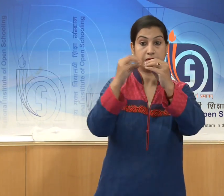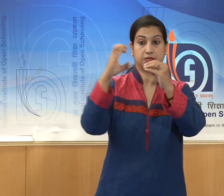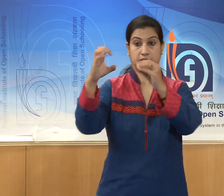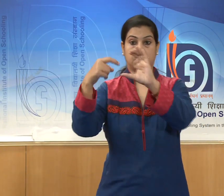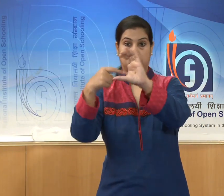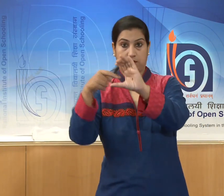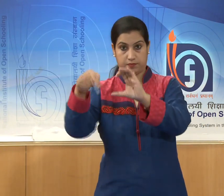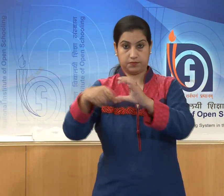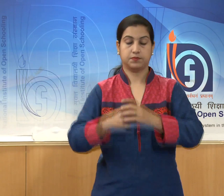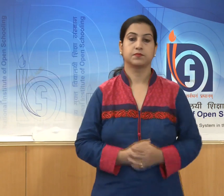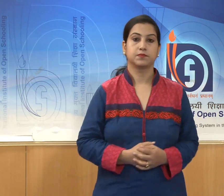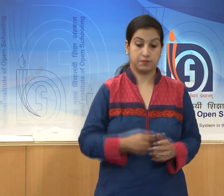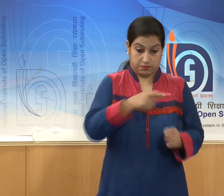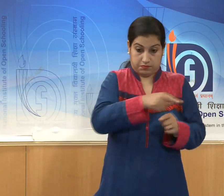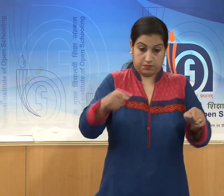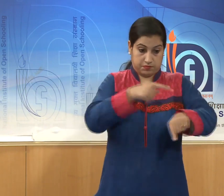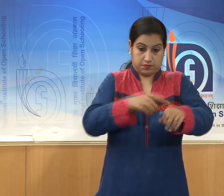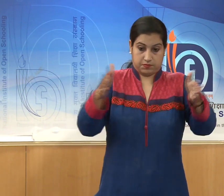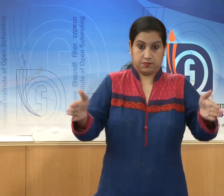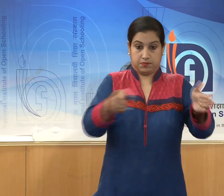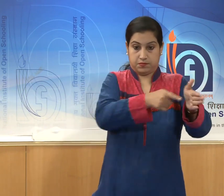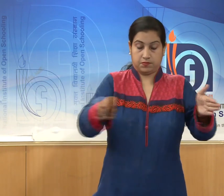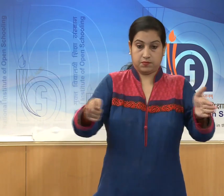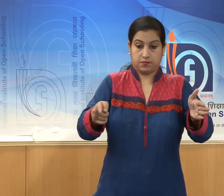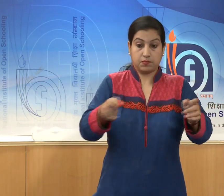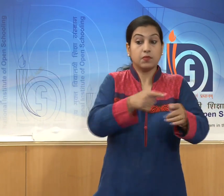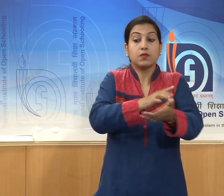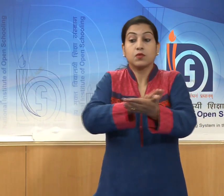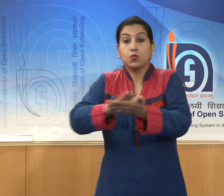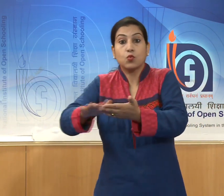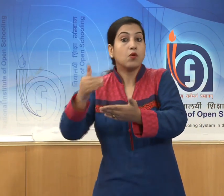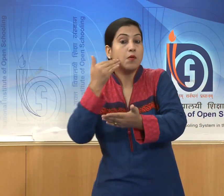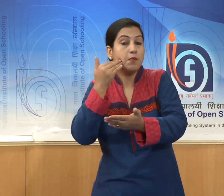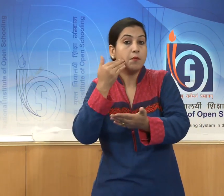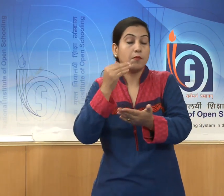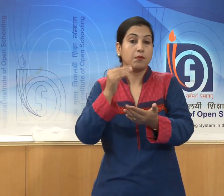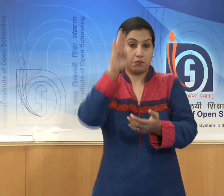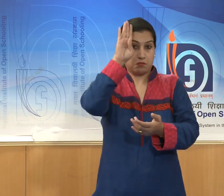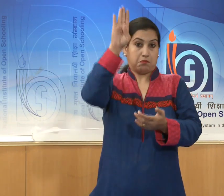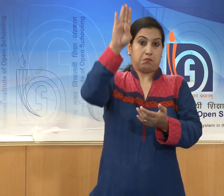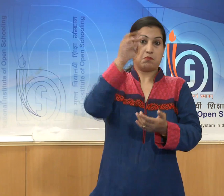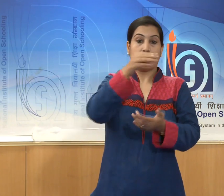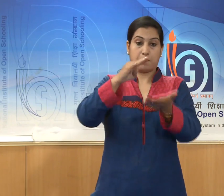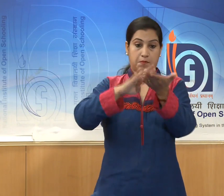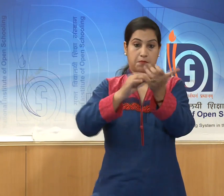to Mauryan Dynasty, which was